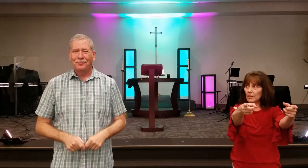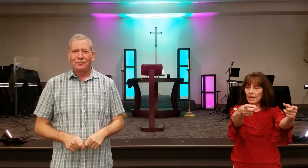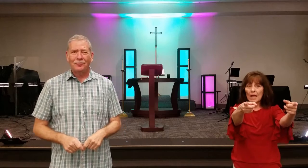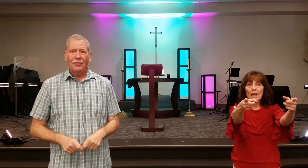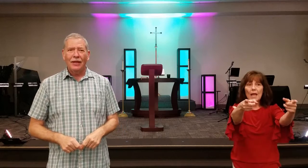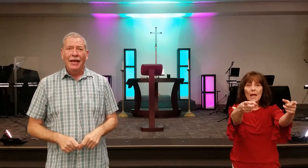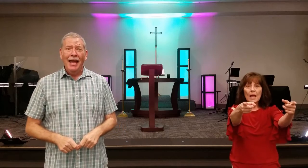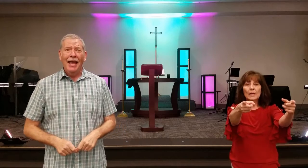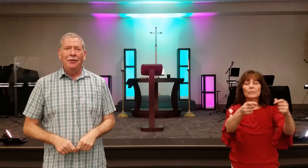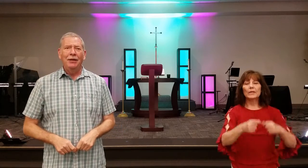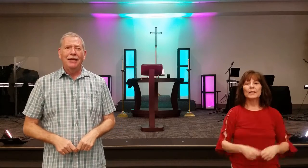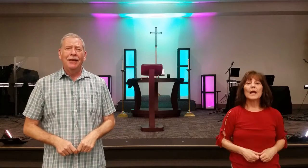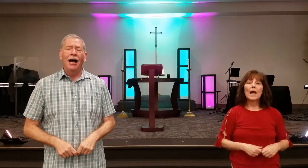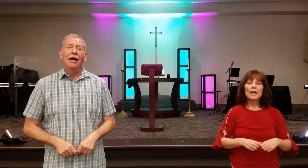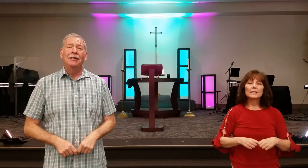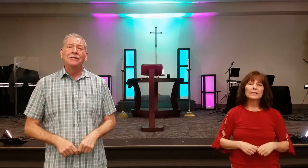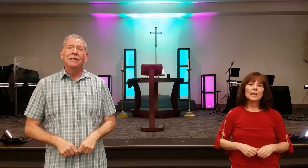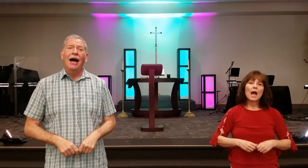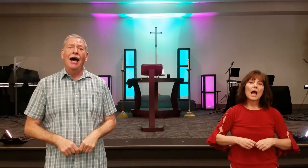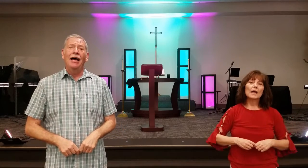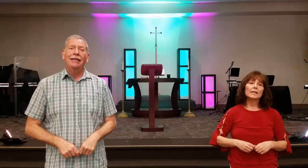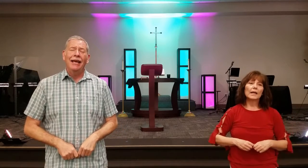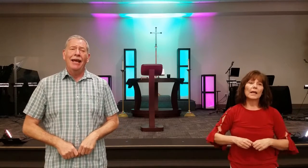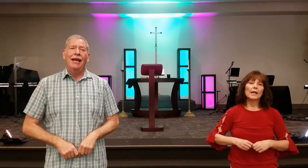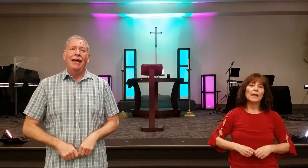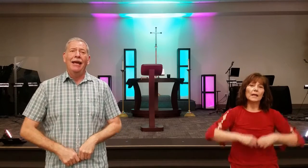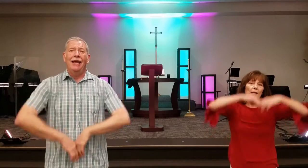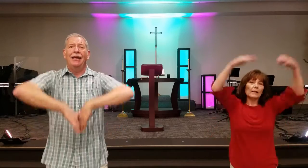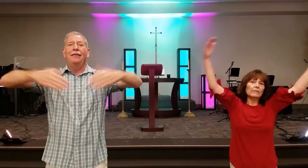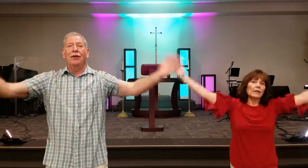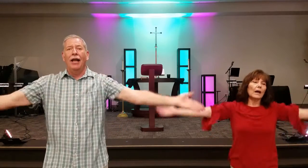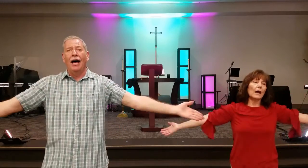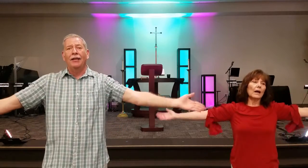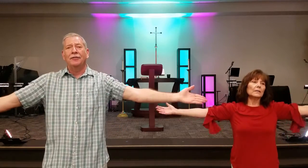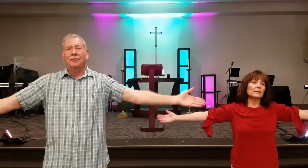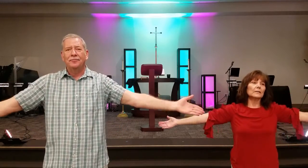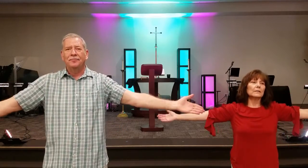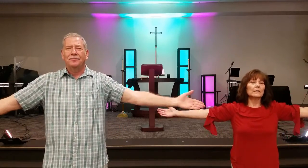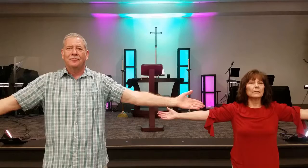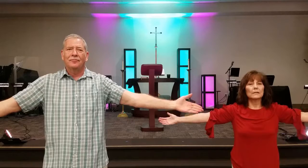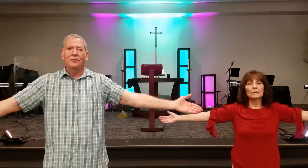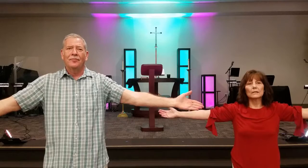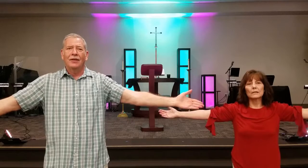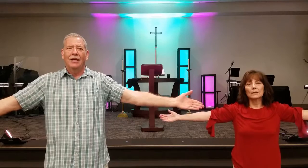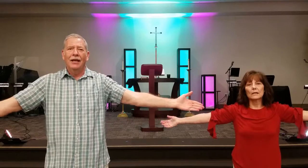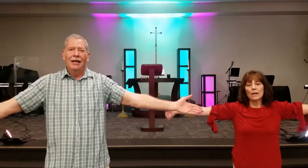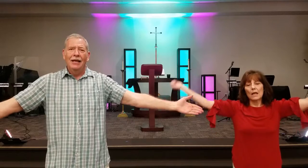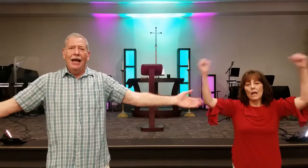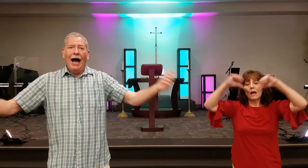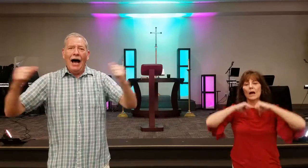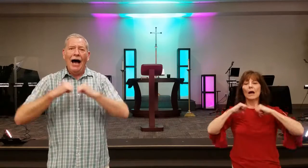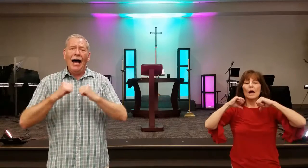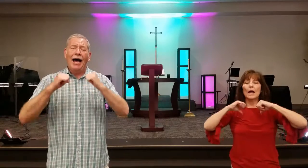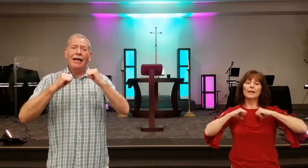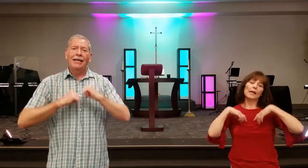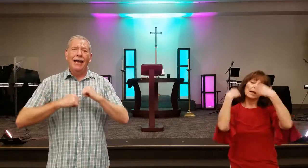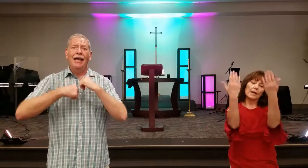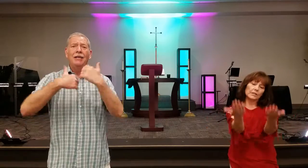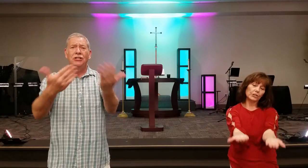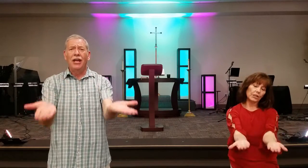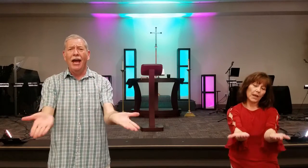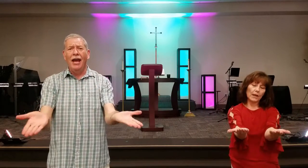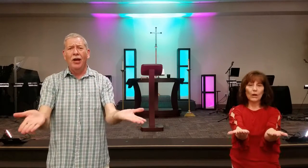And because God gave me a lot I